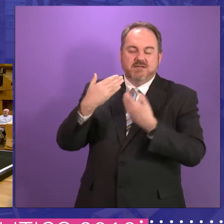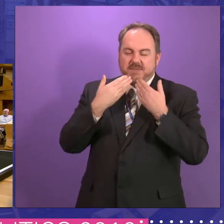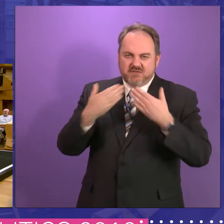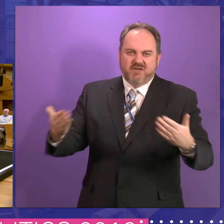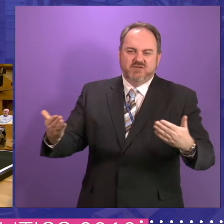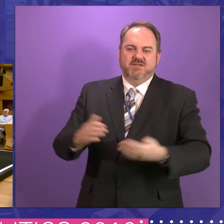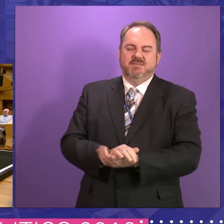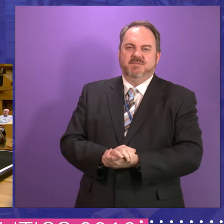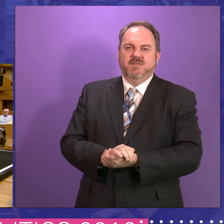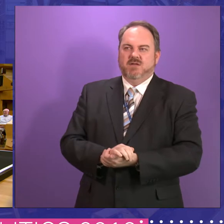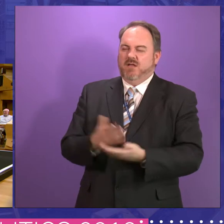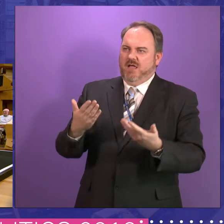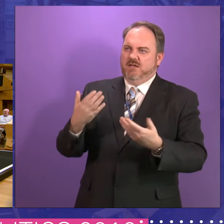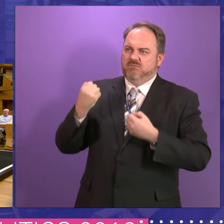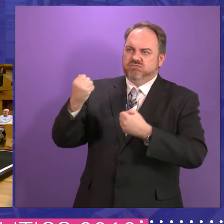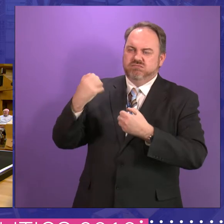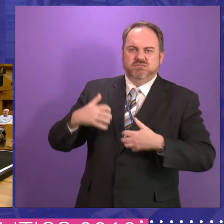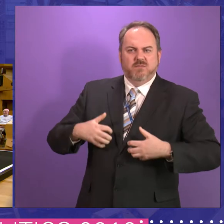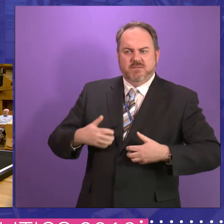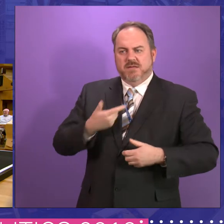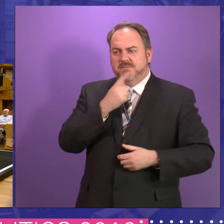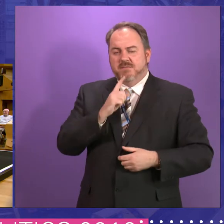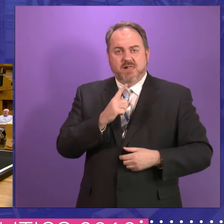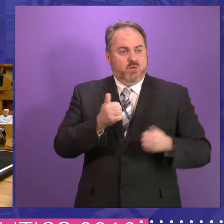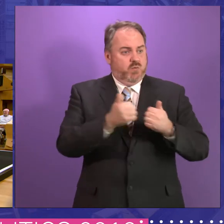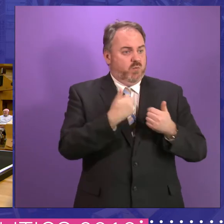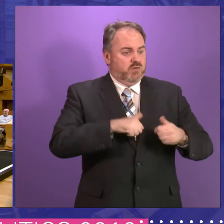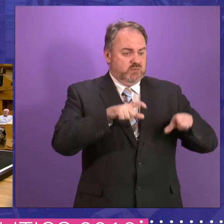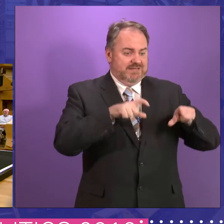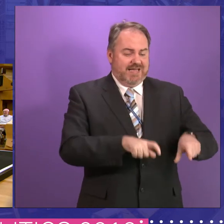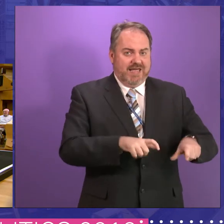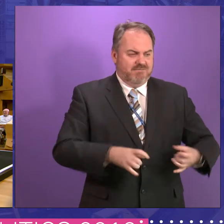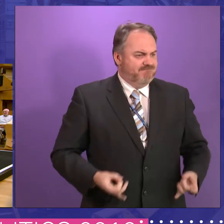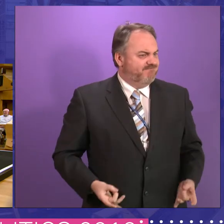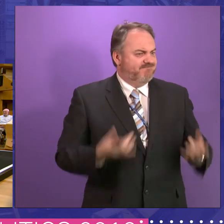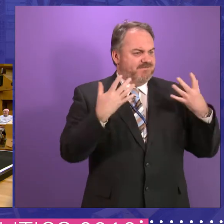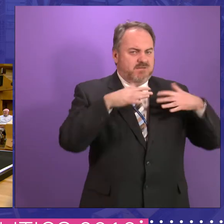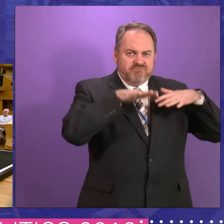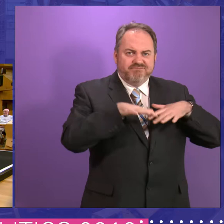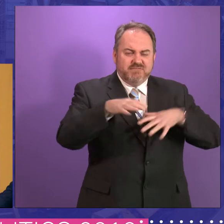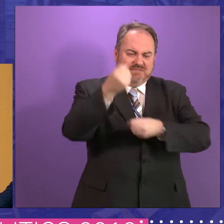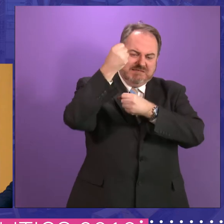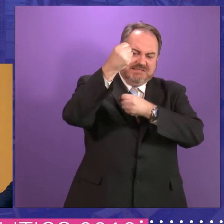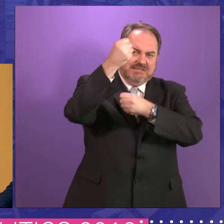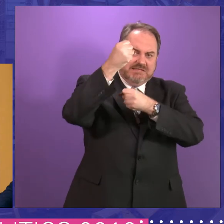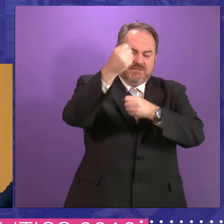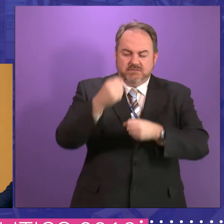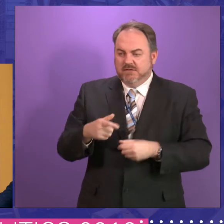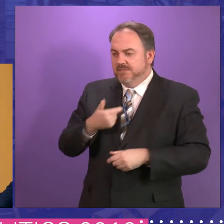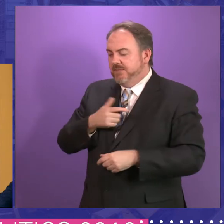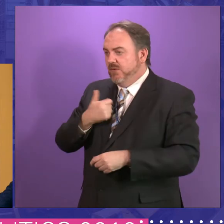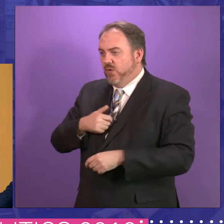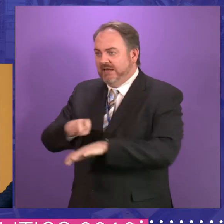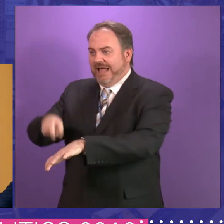of anger and frustration by both sides of the argument, with placards saying that politicians